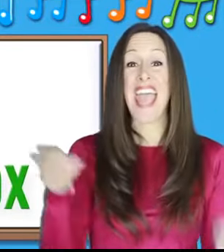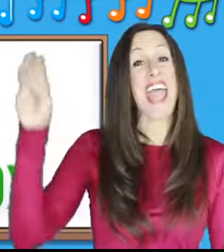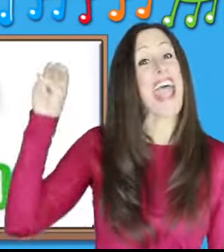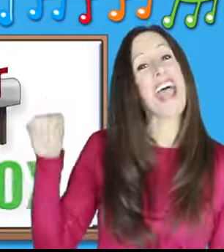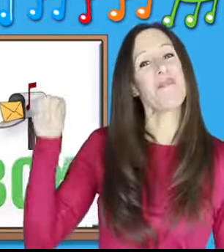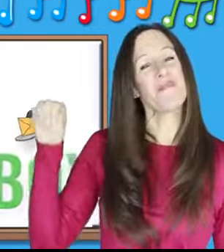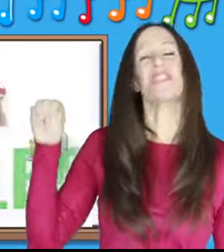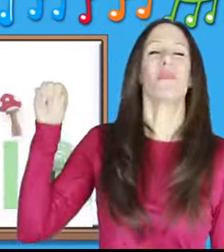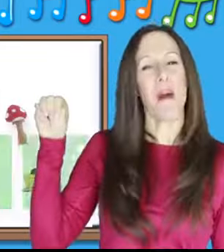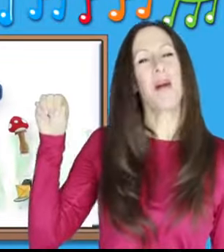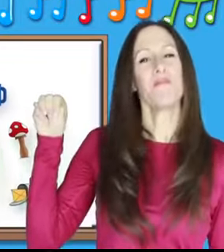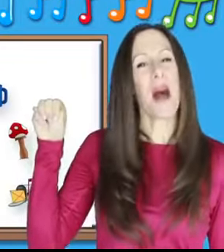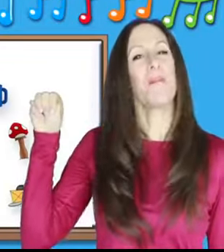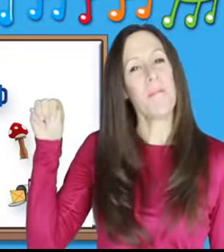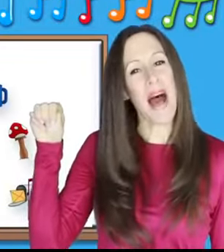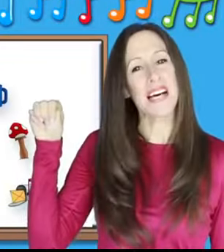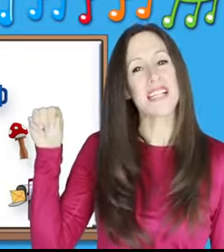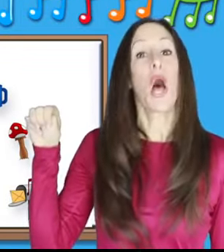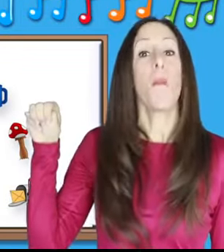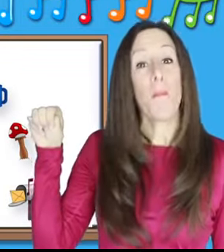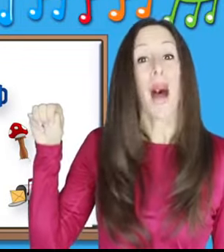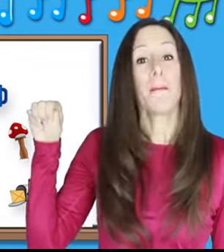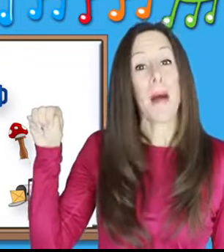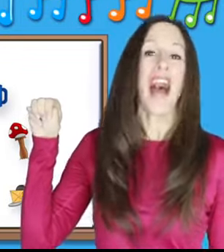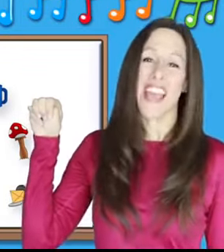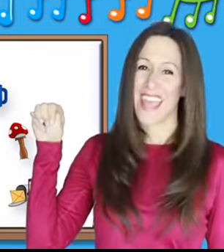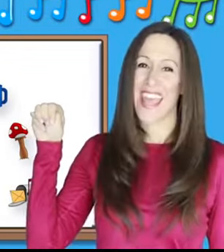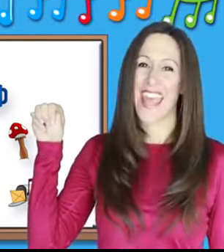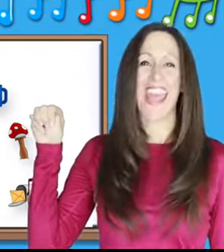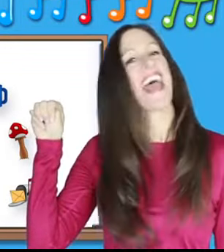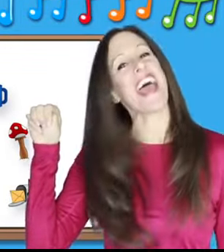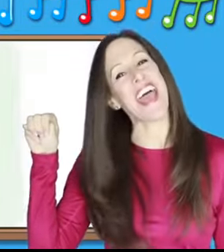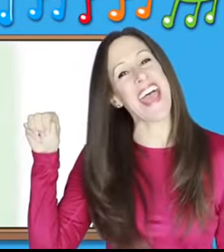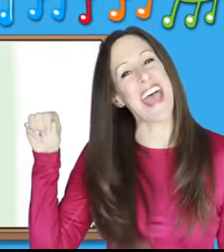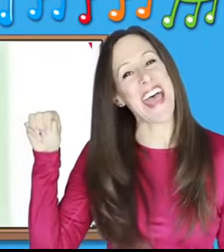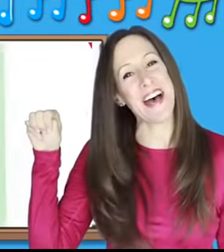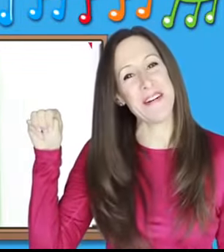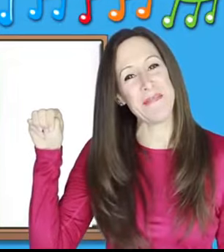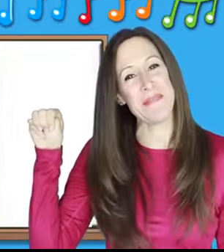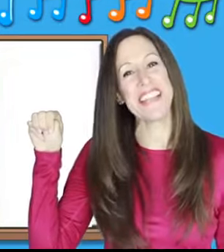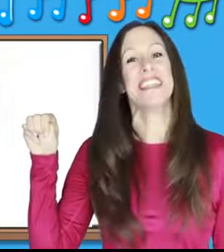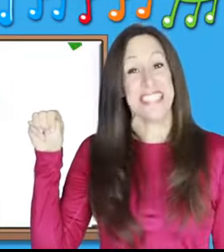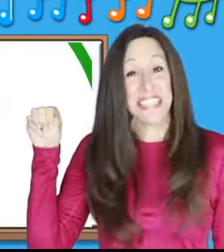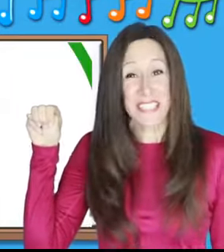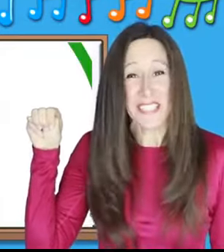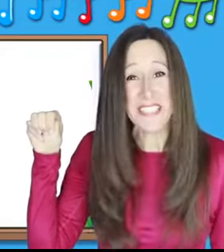is for m-m-m-m M-m-m Good